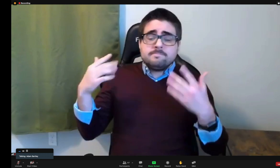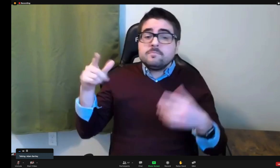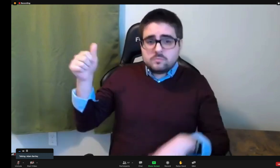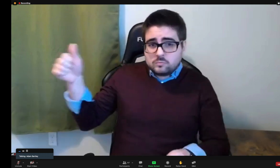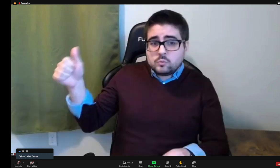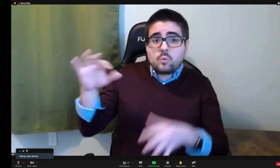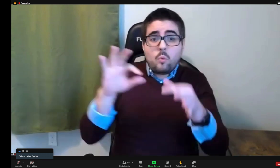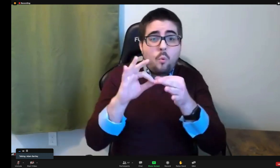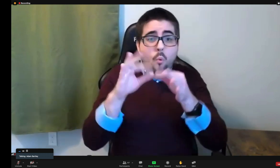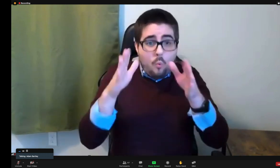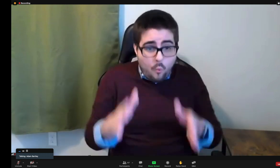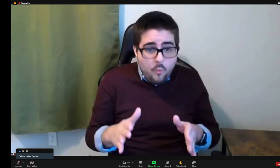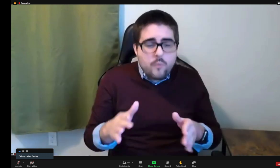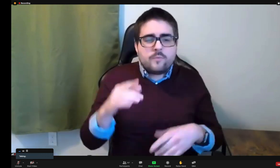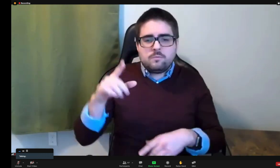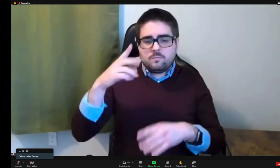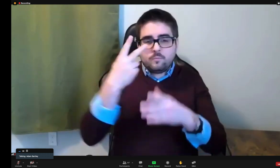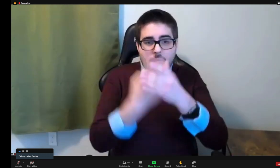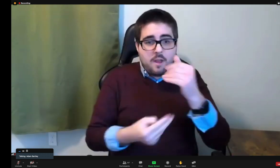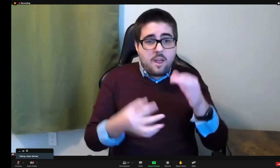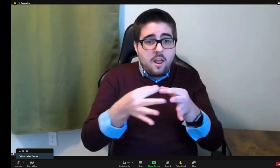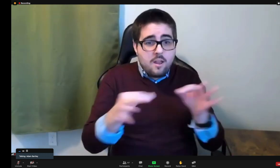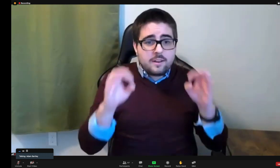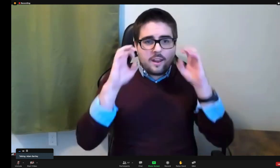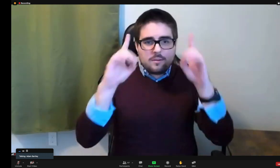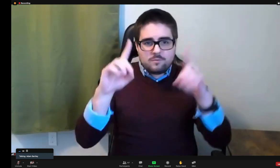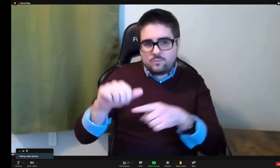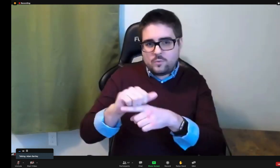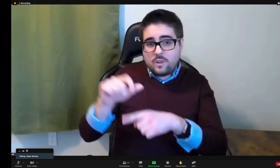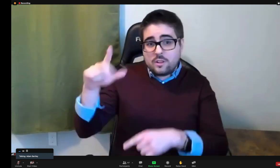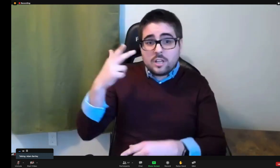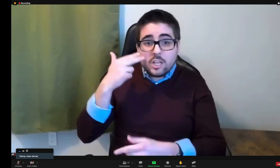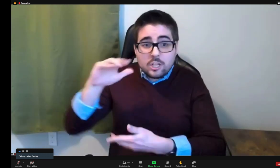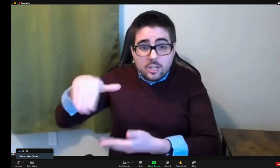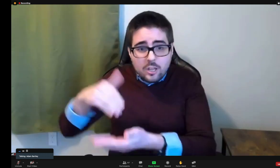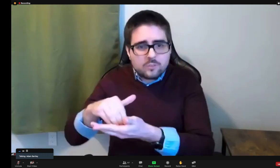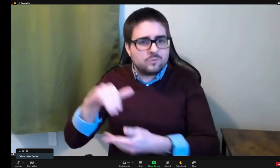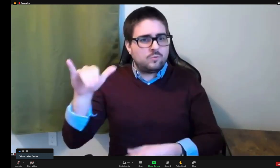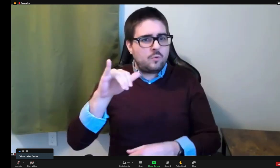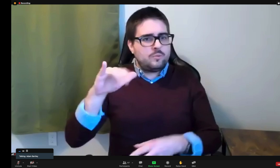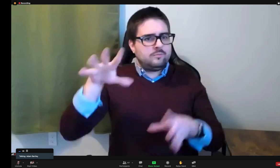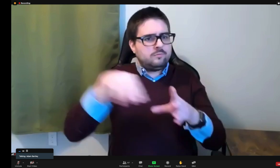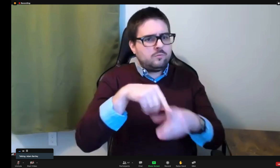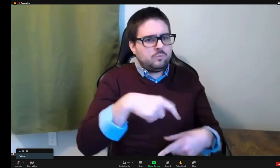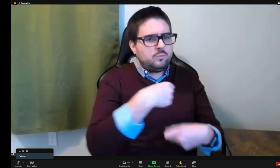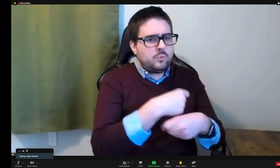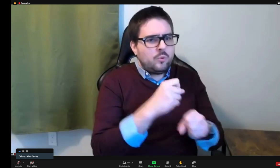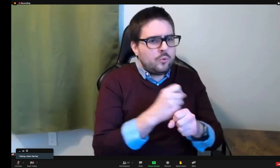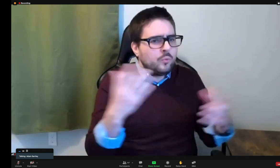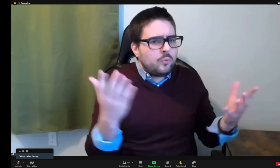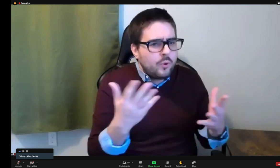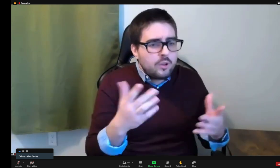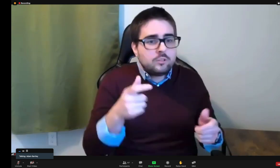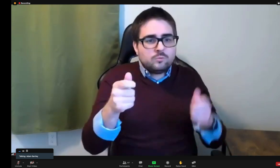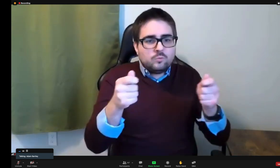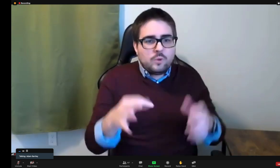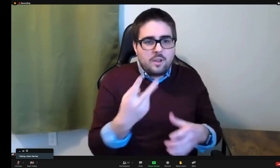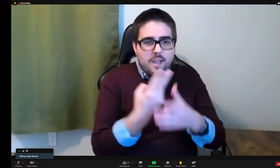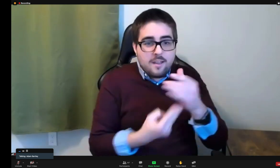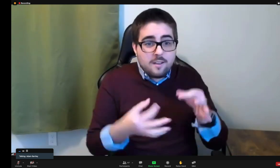wanted to invite Tammy Murphy, who is one of the coordinators of the Bilingual Projects here and